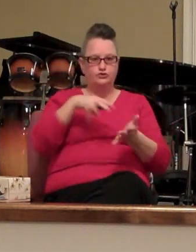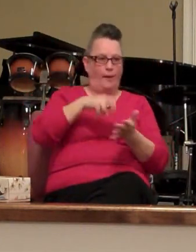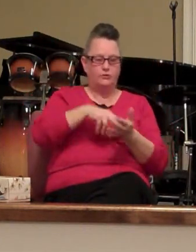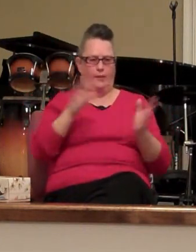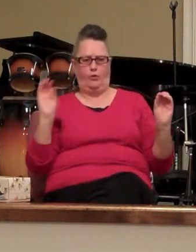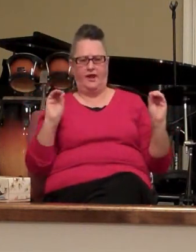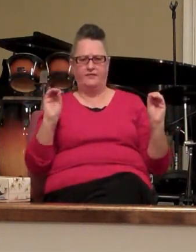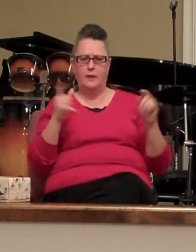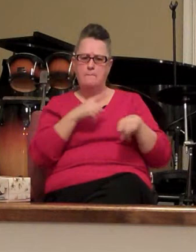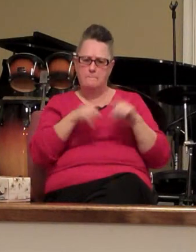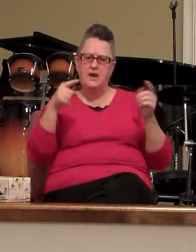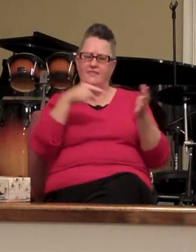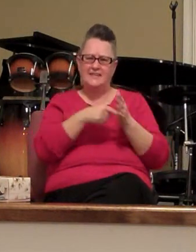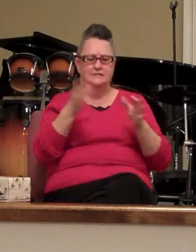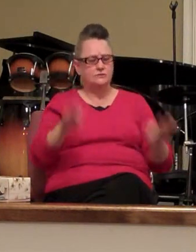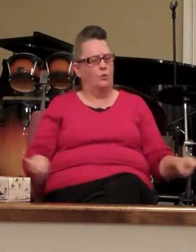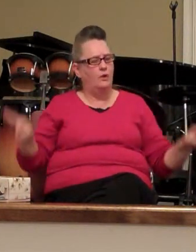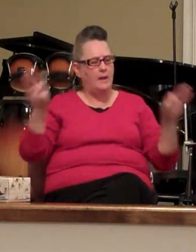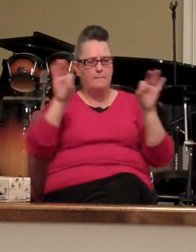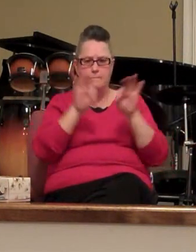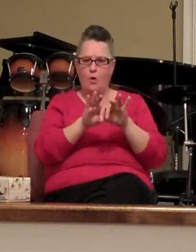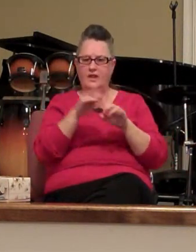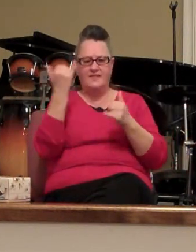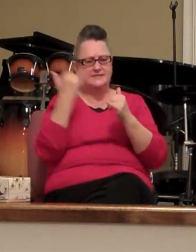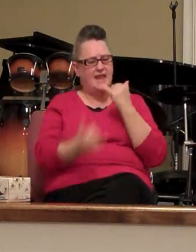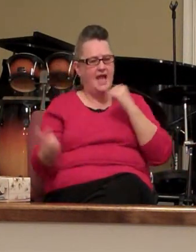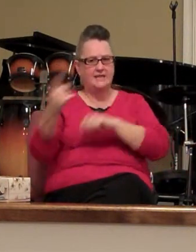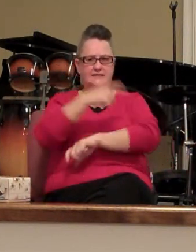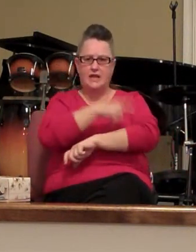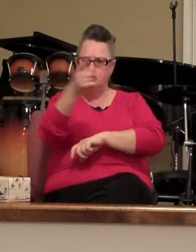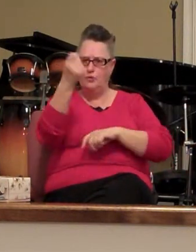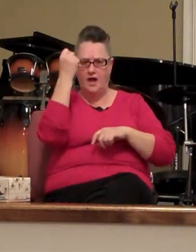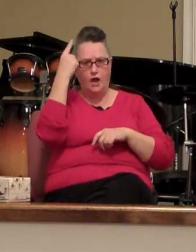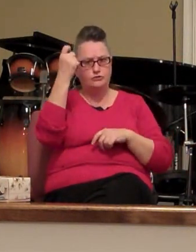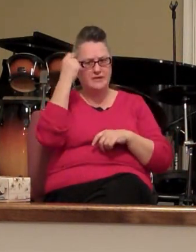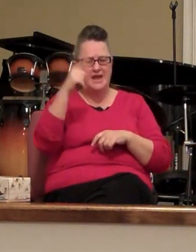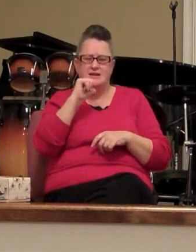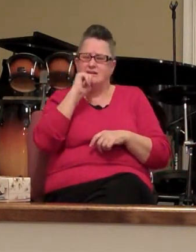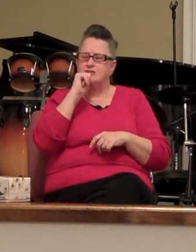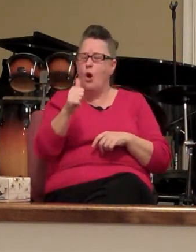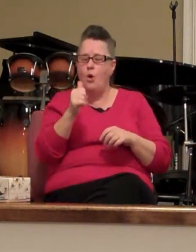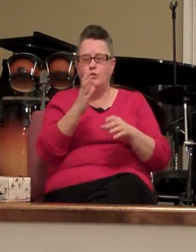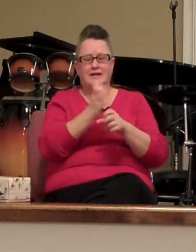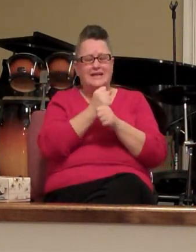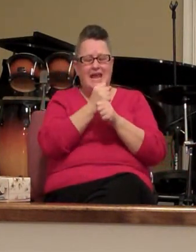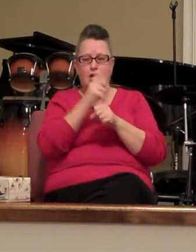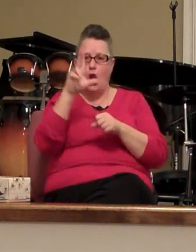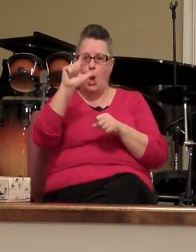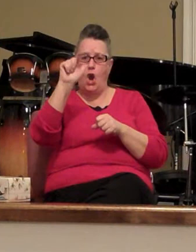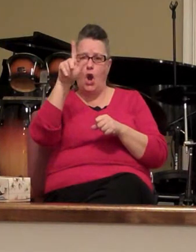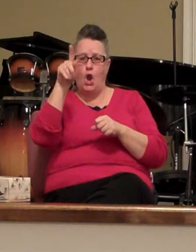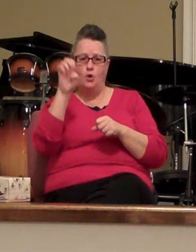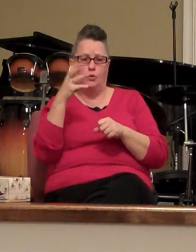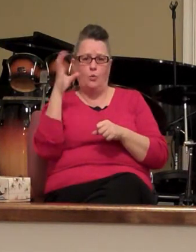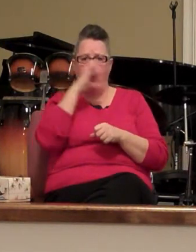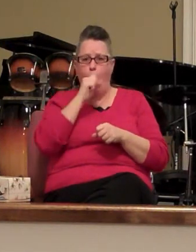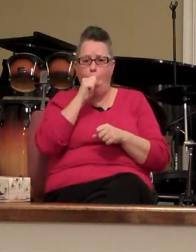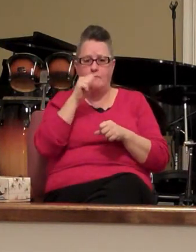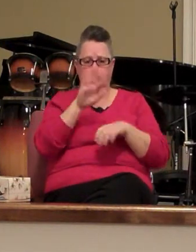but this is so important in these last days that we understand don't get lukewarm in your walk with God